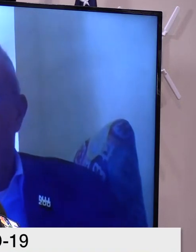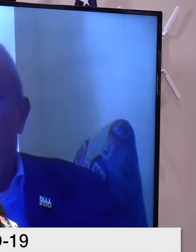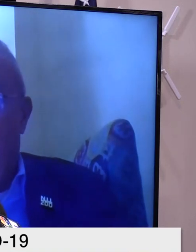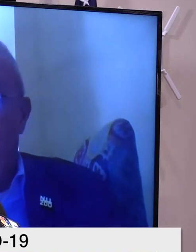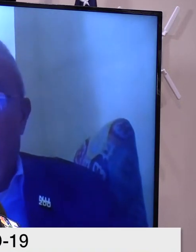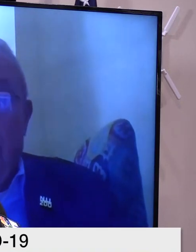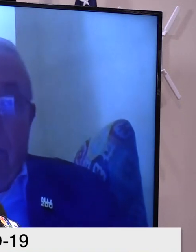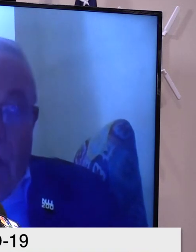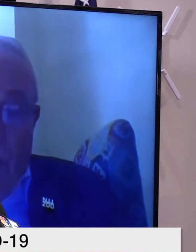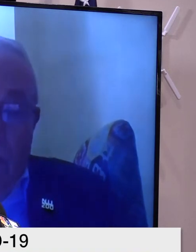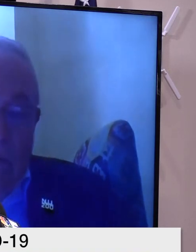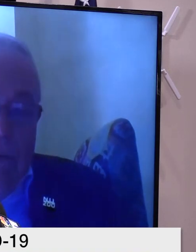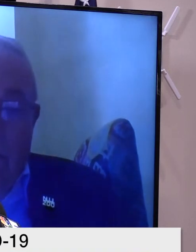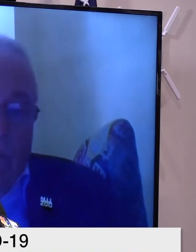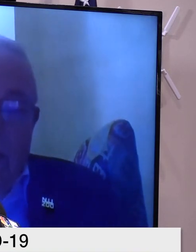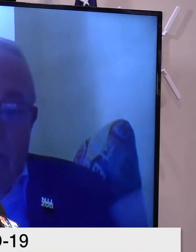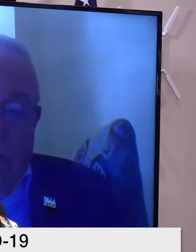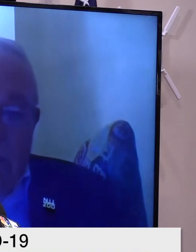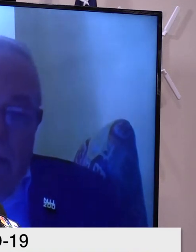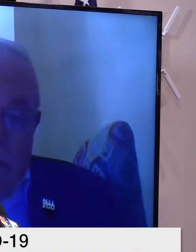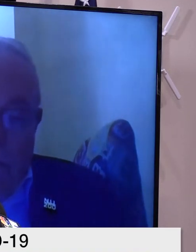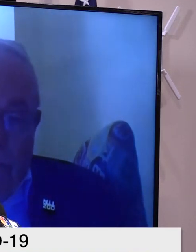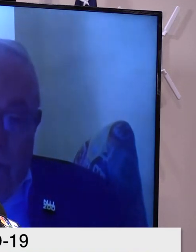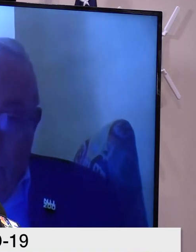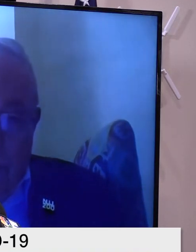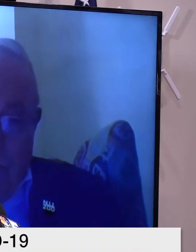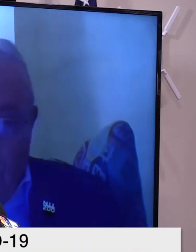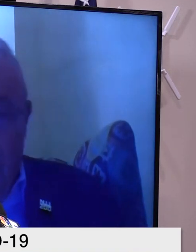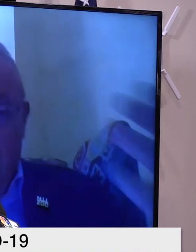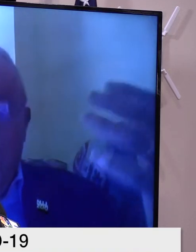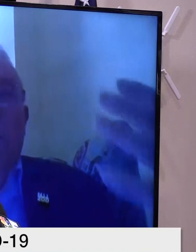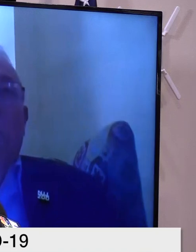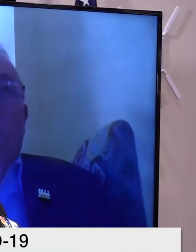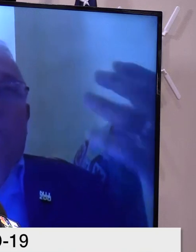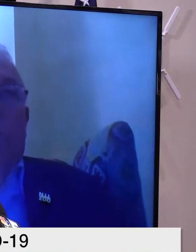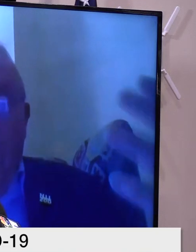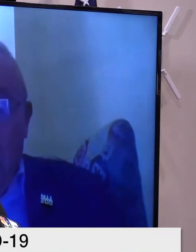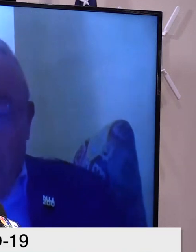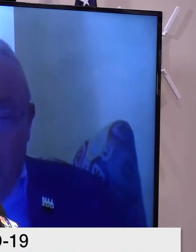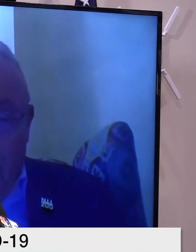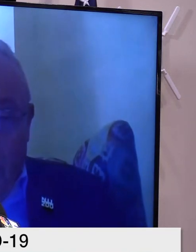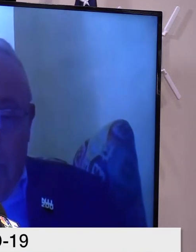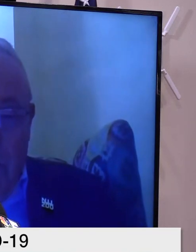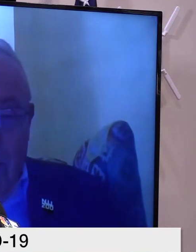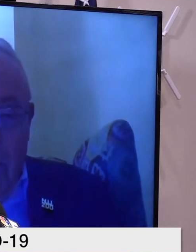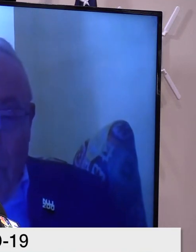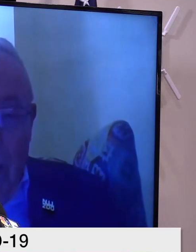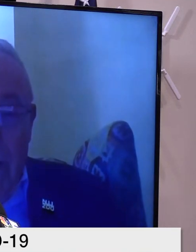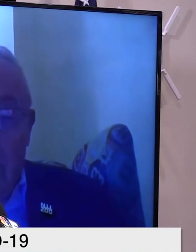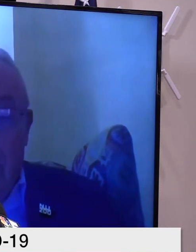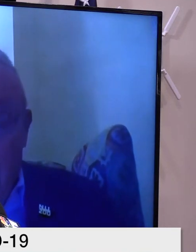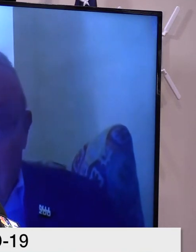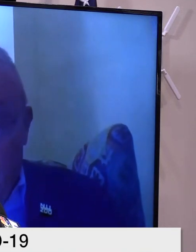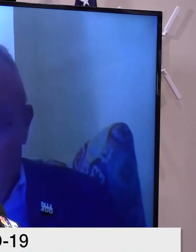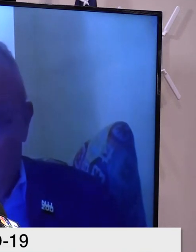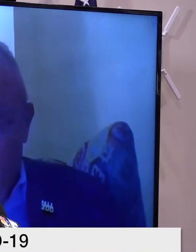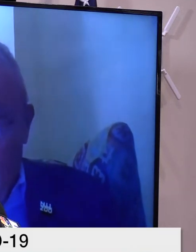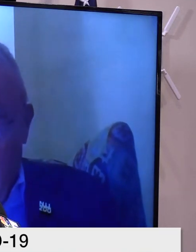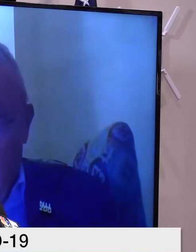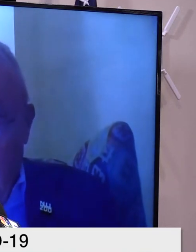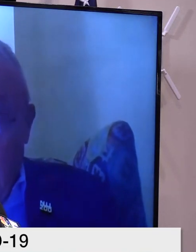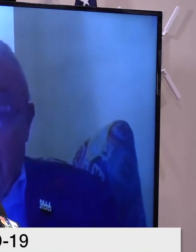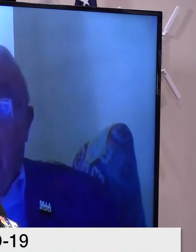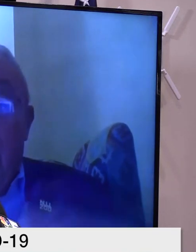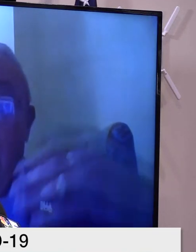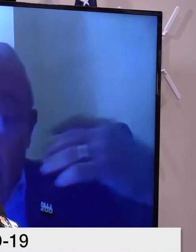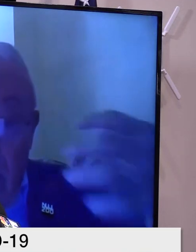Absolutely not. Will every kid be perfect? No. You guys don't send us perfect students, right? Many of you that are listening have raised teenagers,